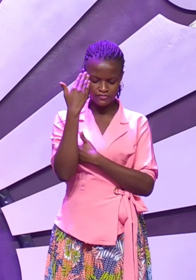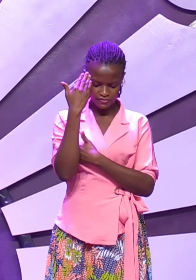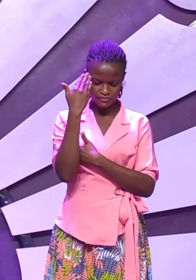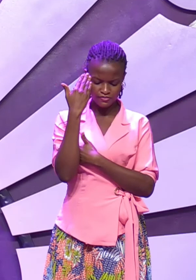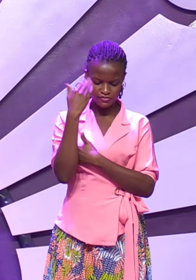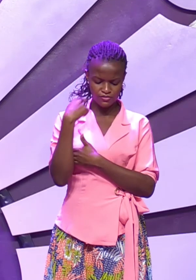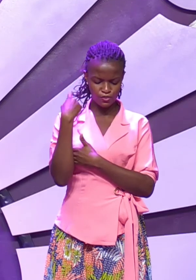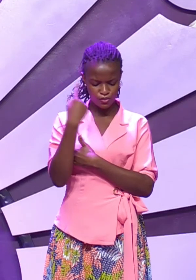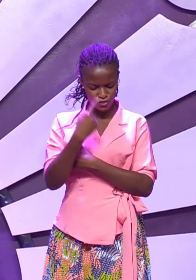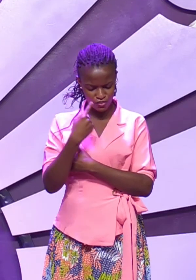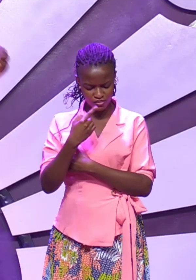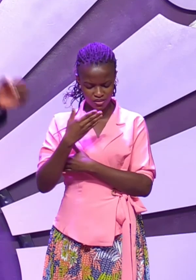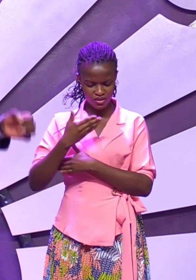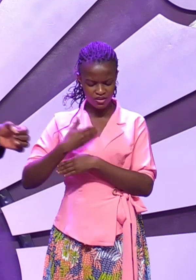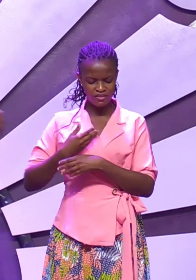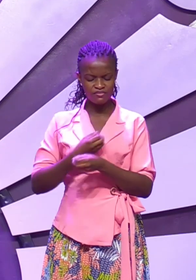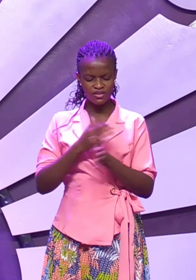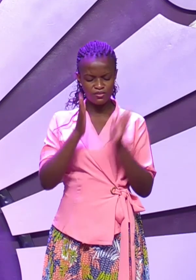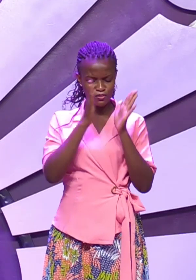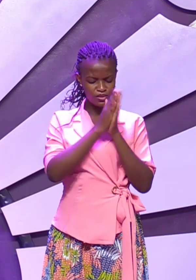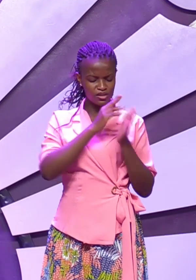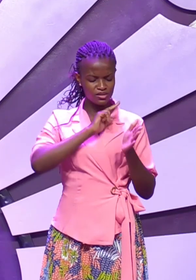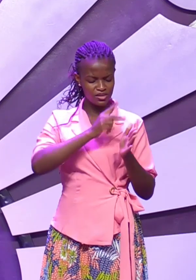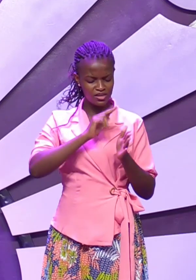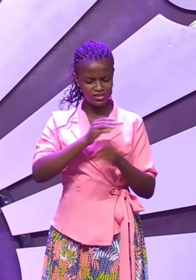who have an unanswered prayer